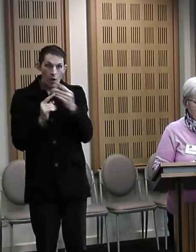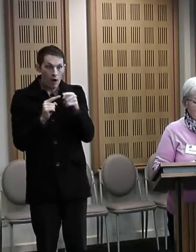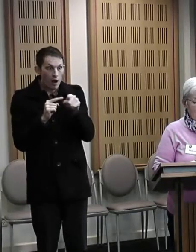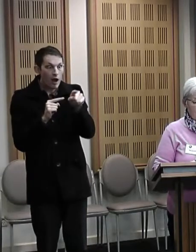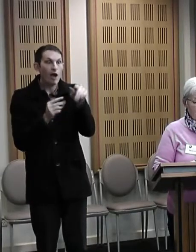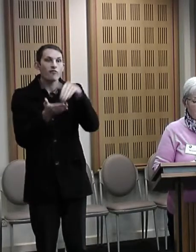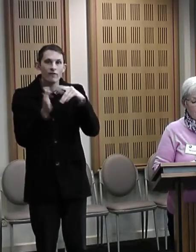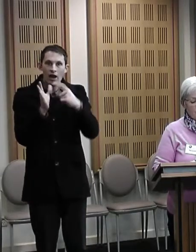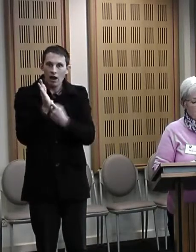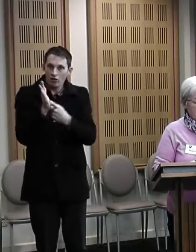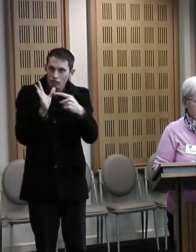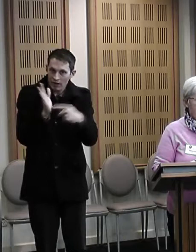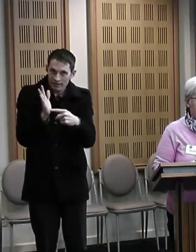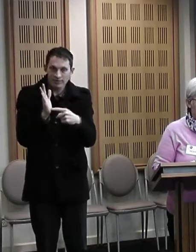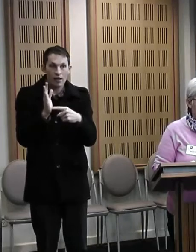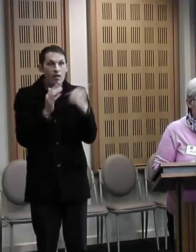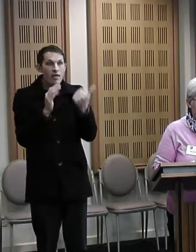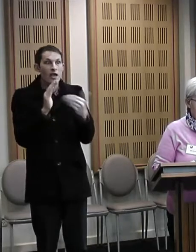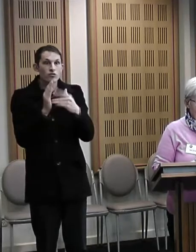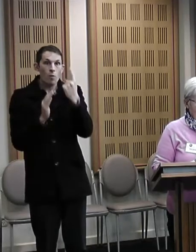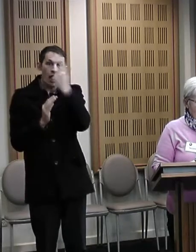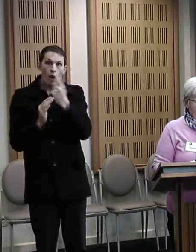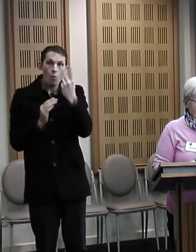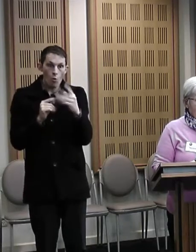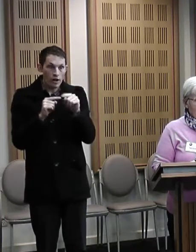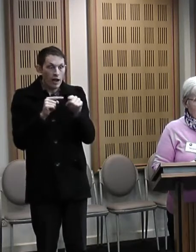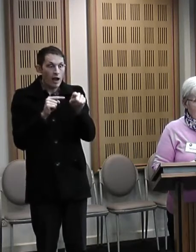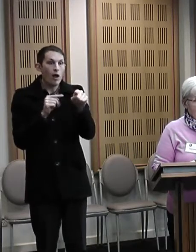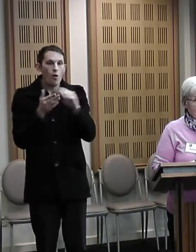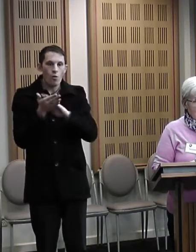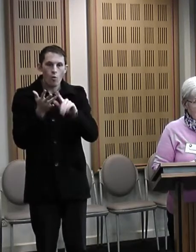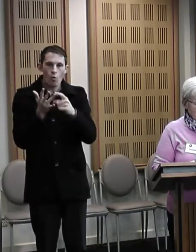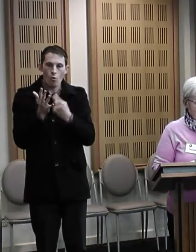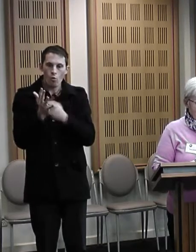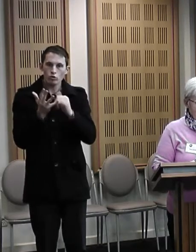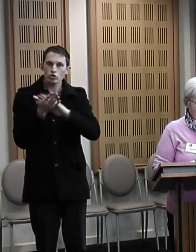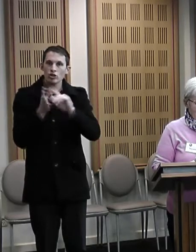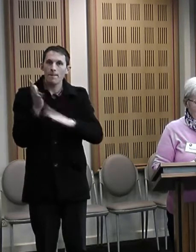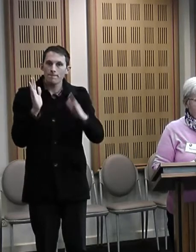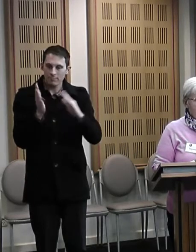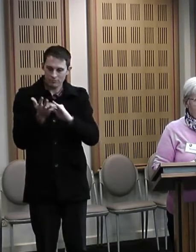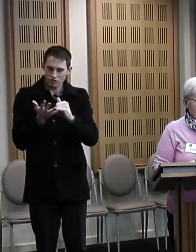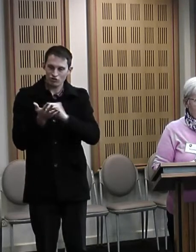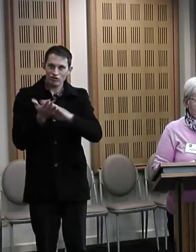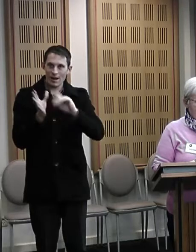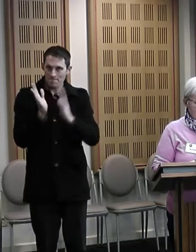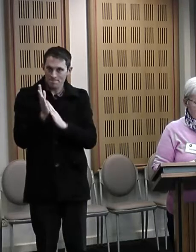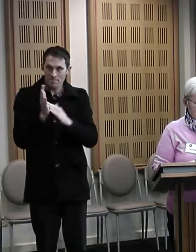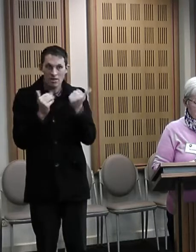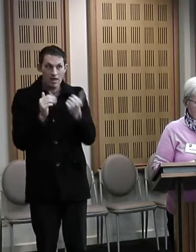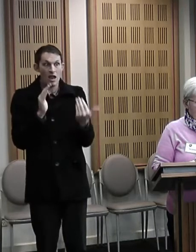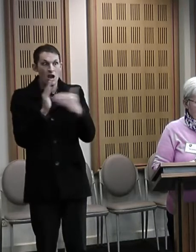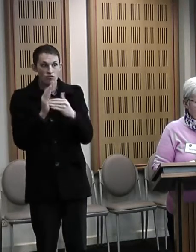then an hour and a quarter on top of that to Horsham, then another hour to Nill if you are going that far.